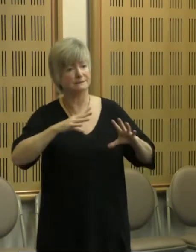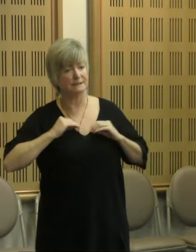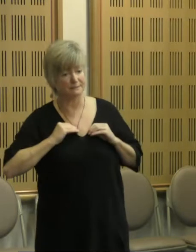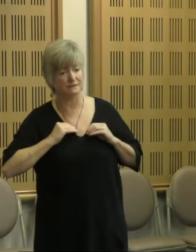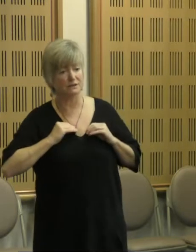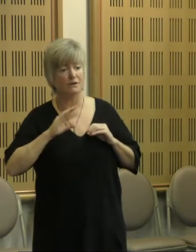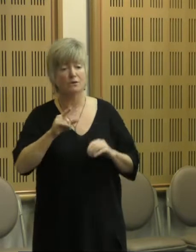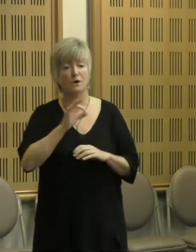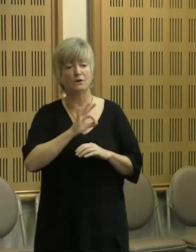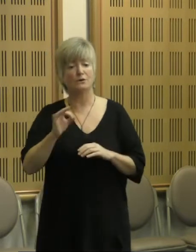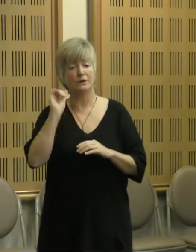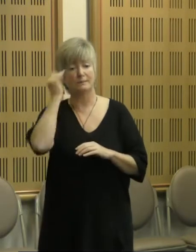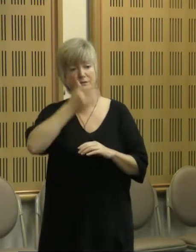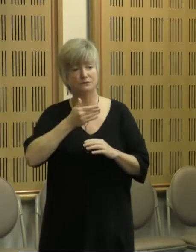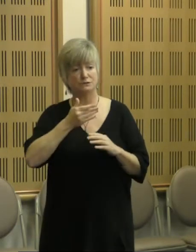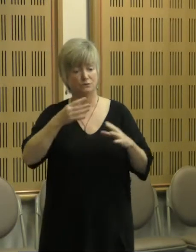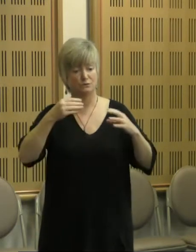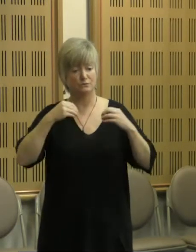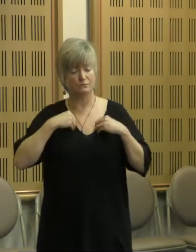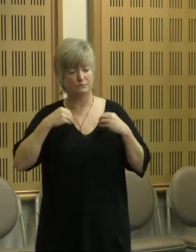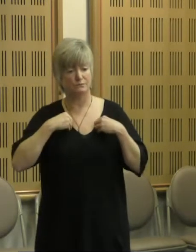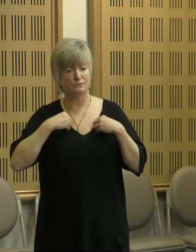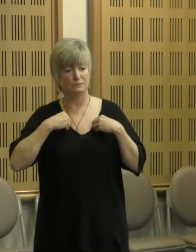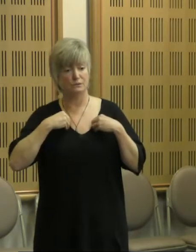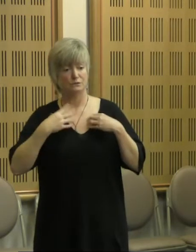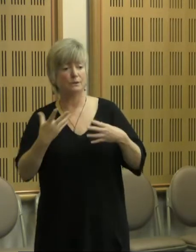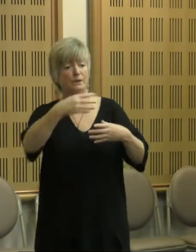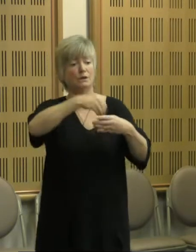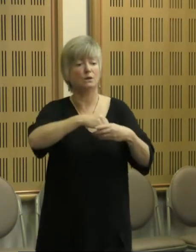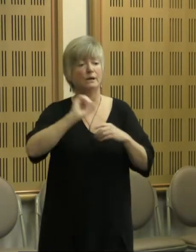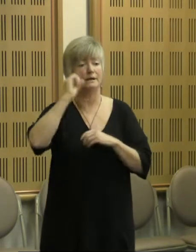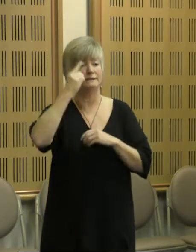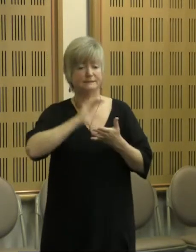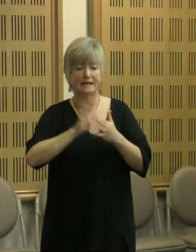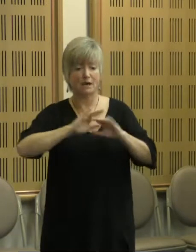organisations to incorporate these understandings into future service delivery.